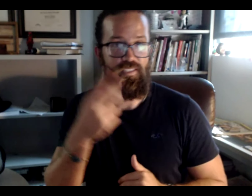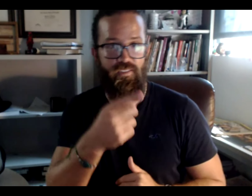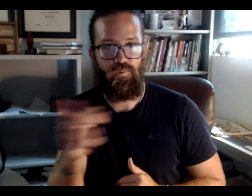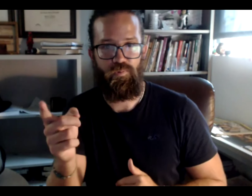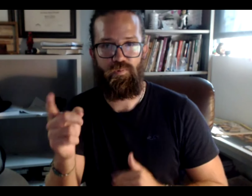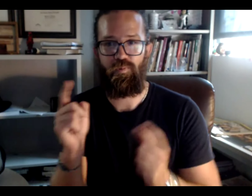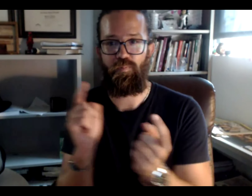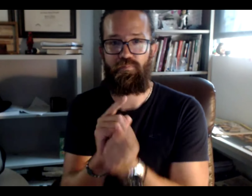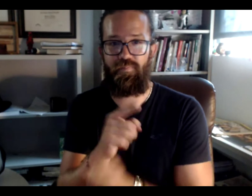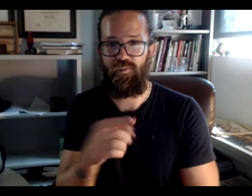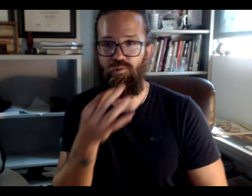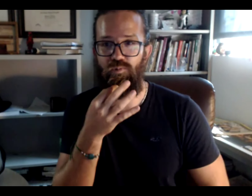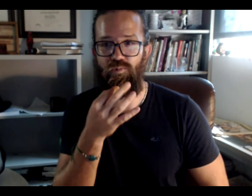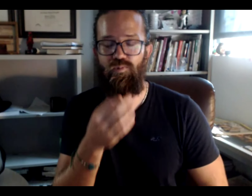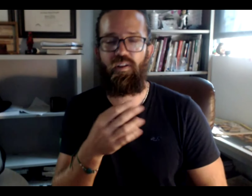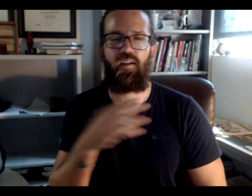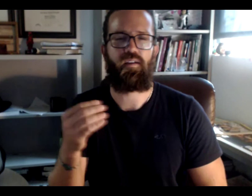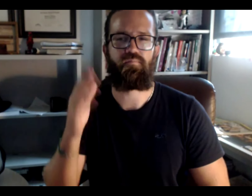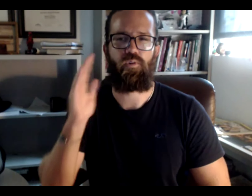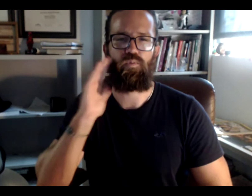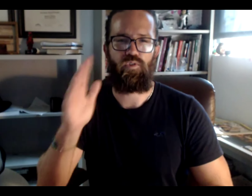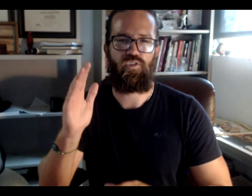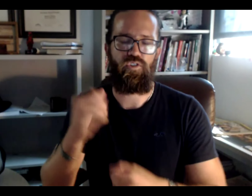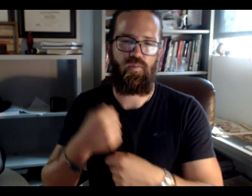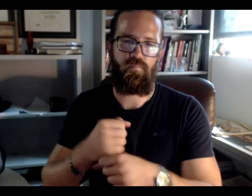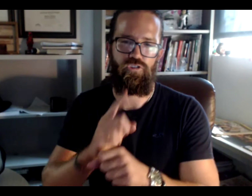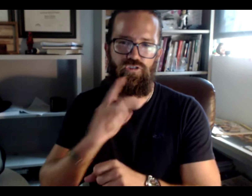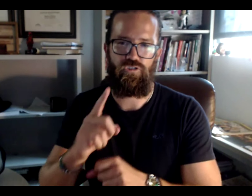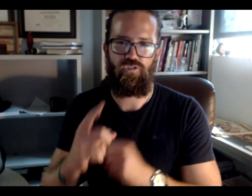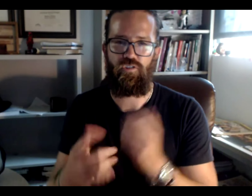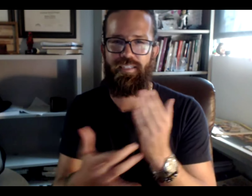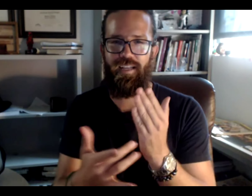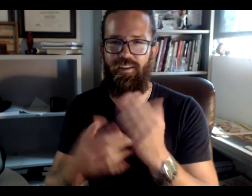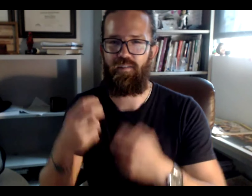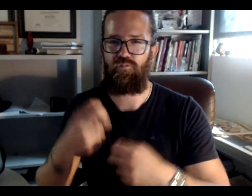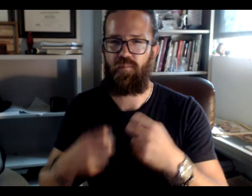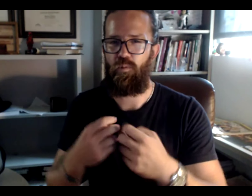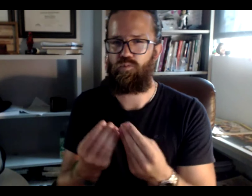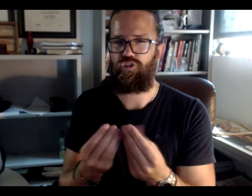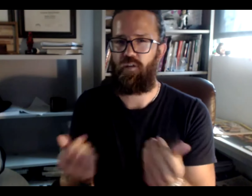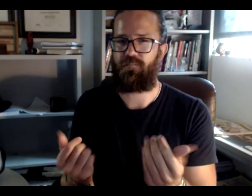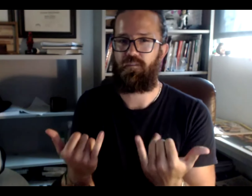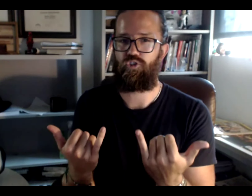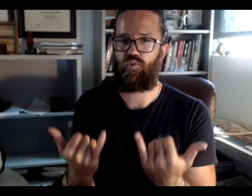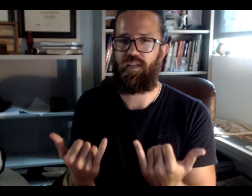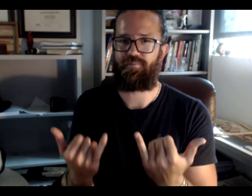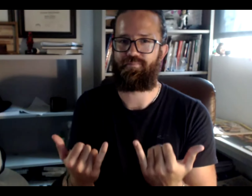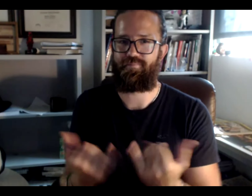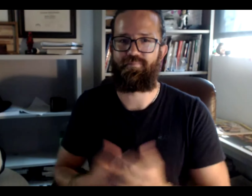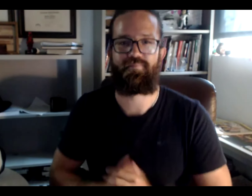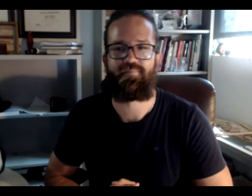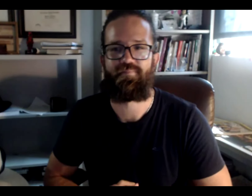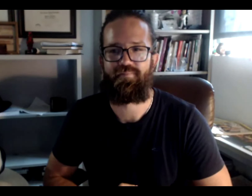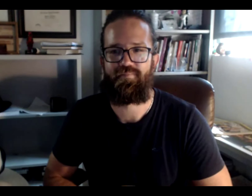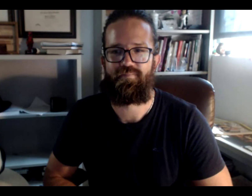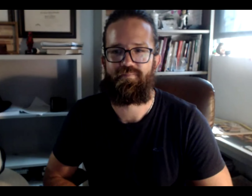I really hope that we'll, I'm looking forward to meeting you all soon and seeing you soon. And I am sure that we're going to make sure that we won't have any tech